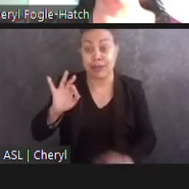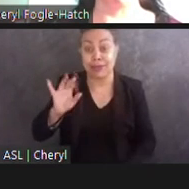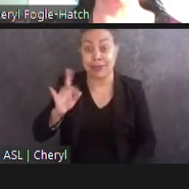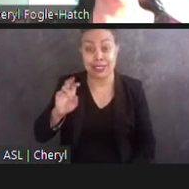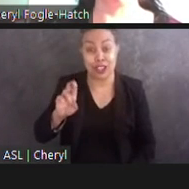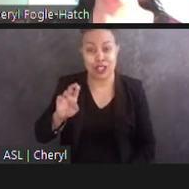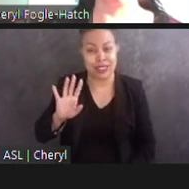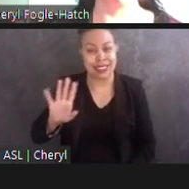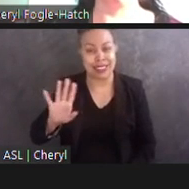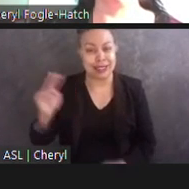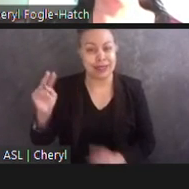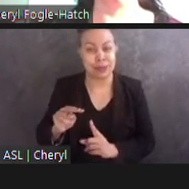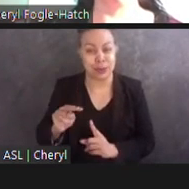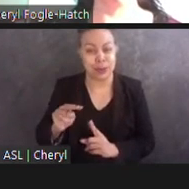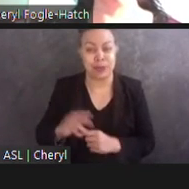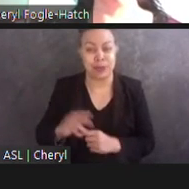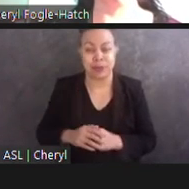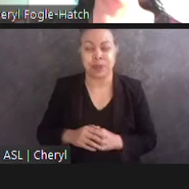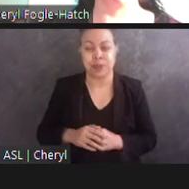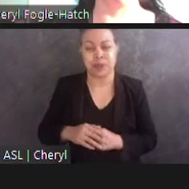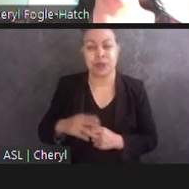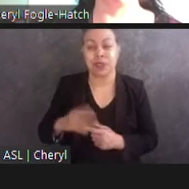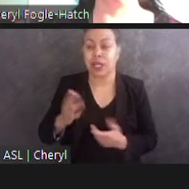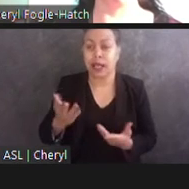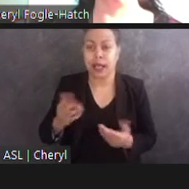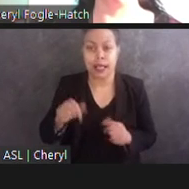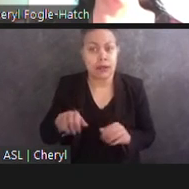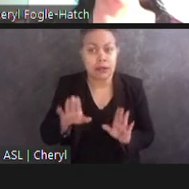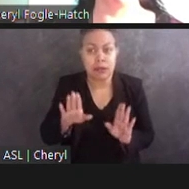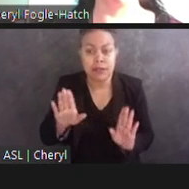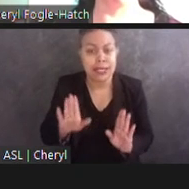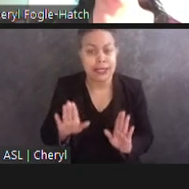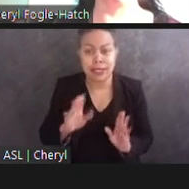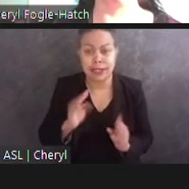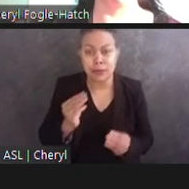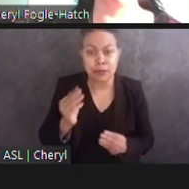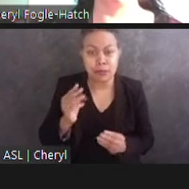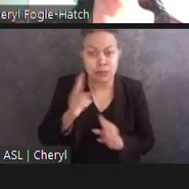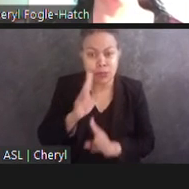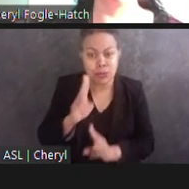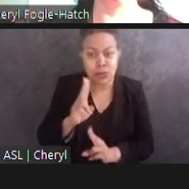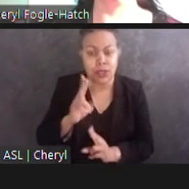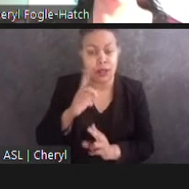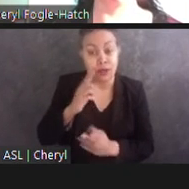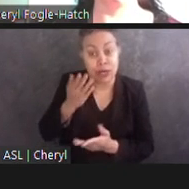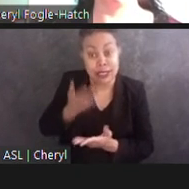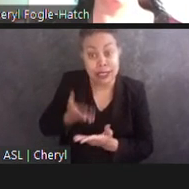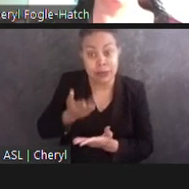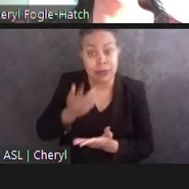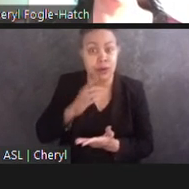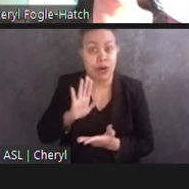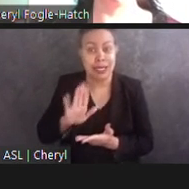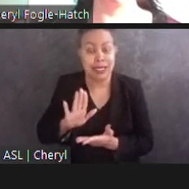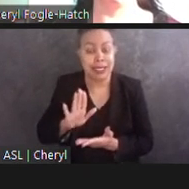This is a fantastic memorial to him and to his legacy. But